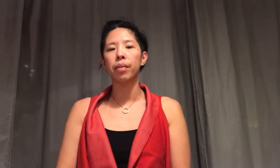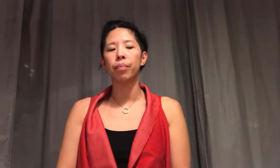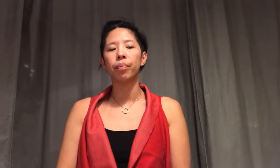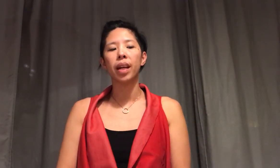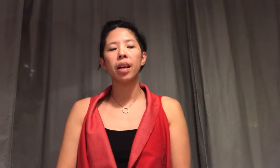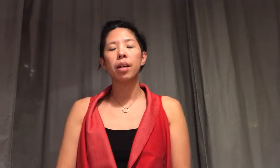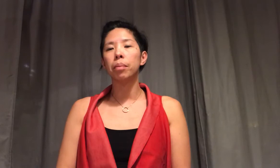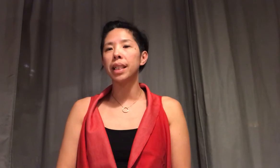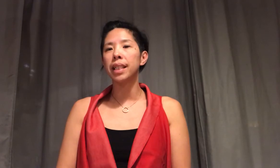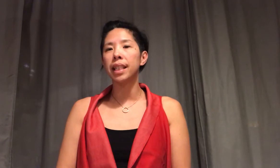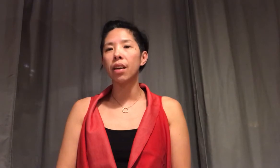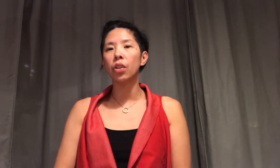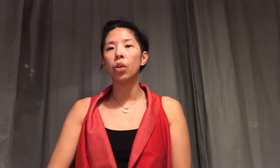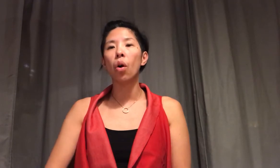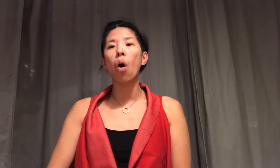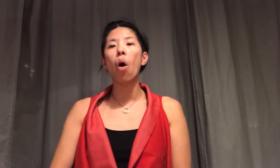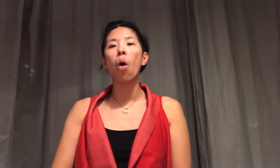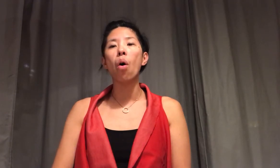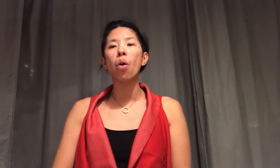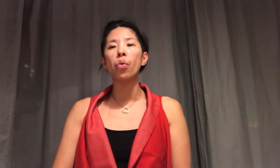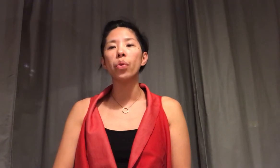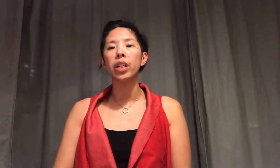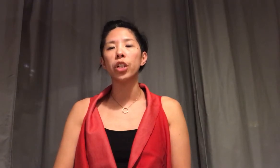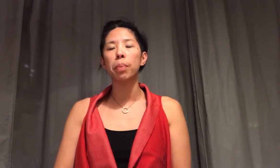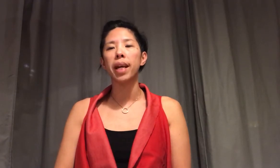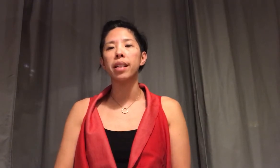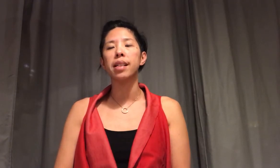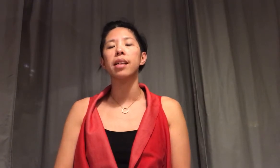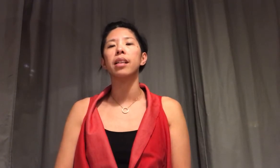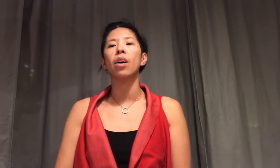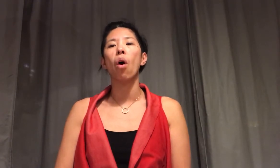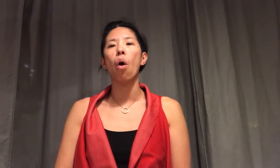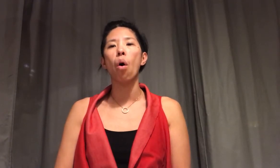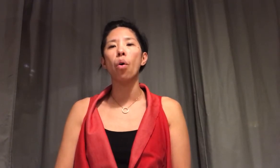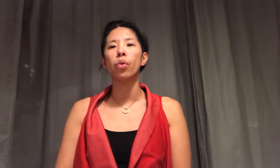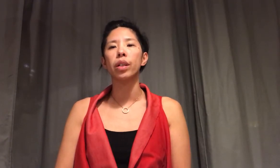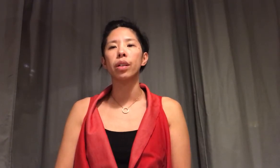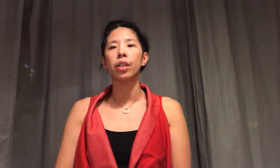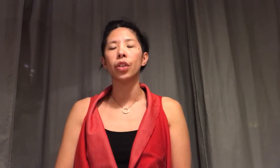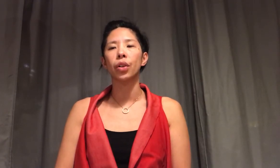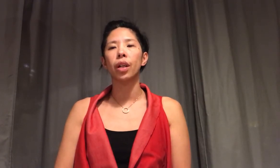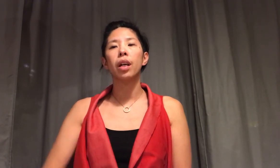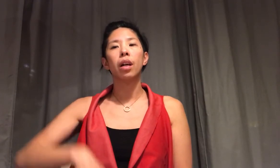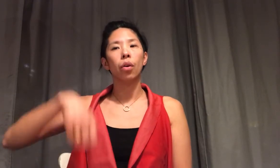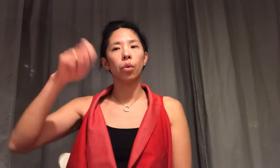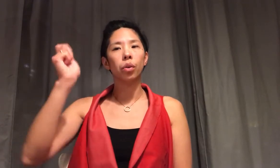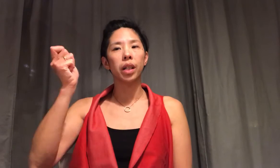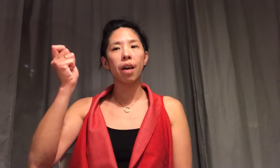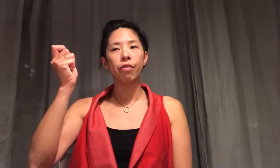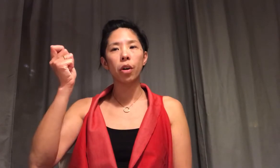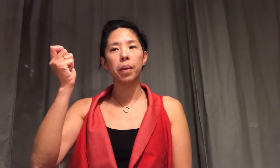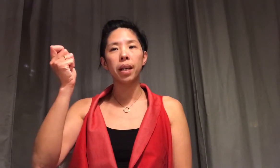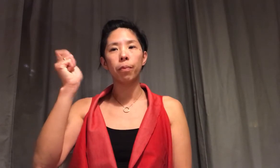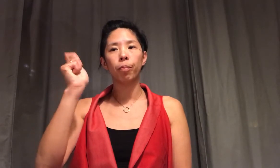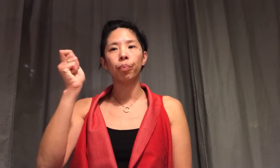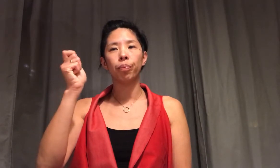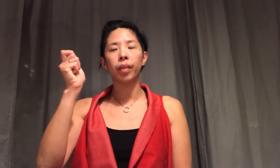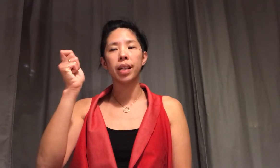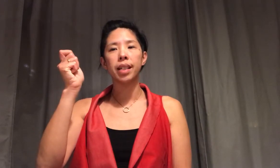please take out your orange pencil orange hold it up for me that's